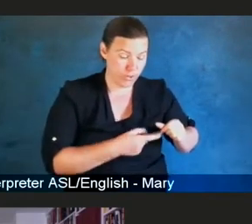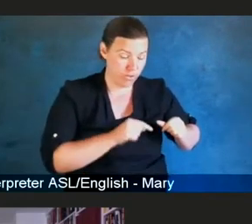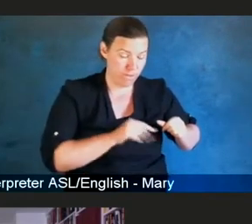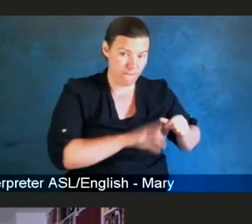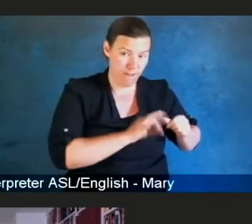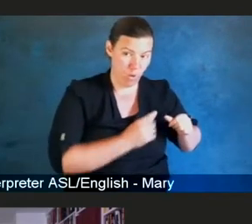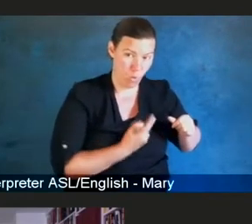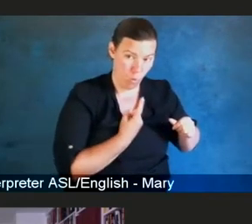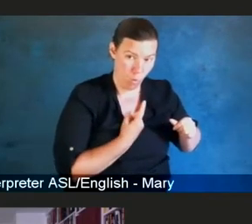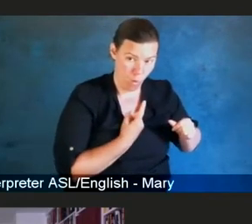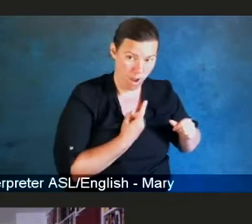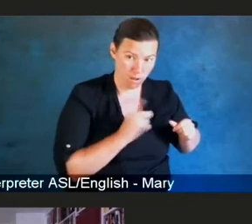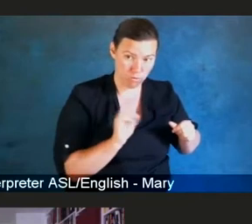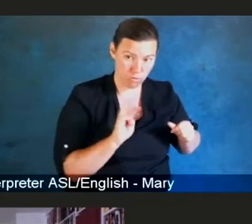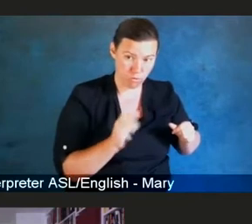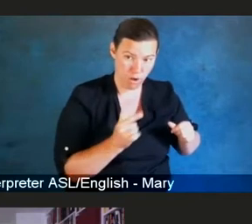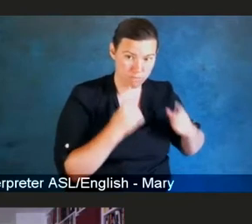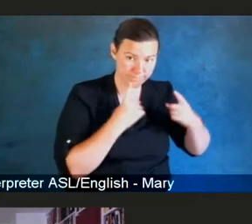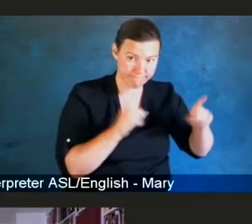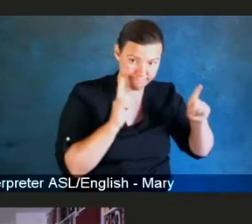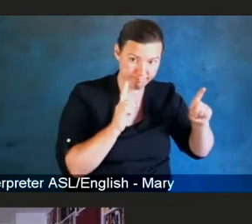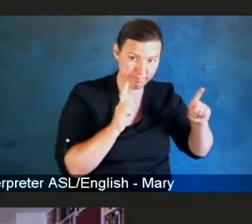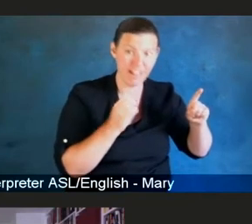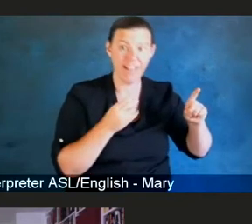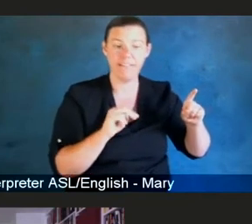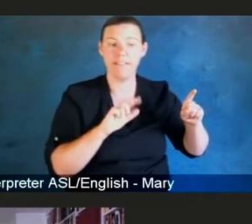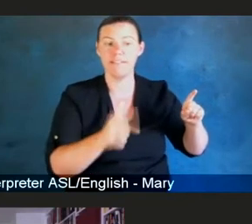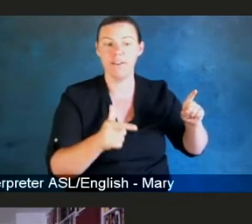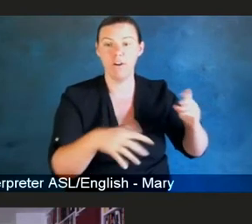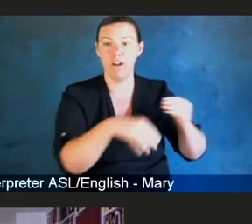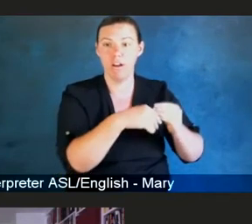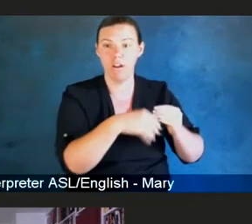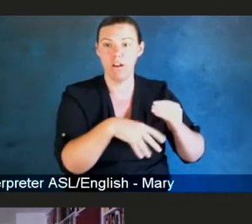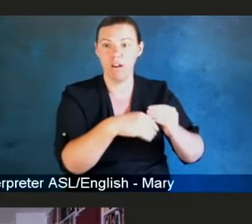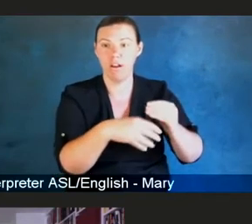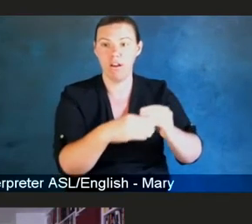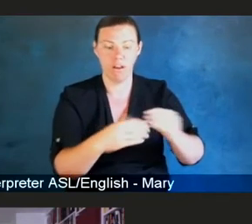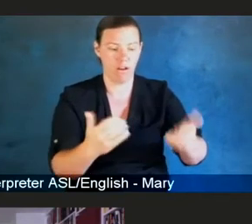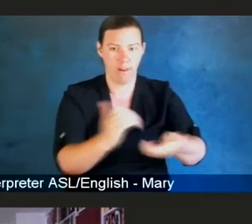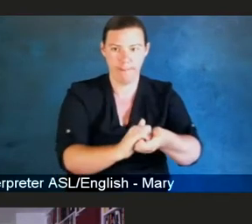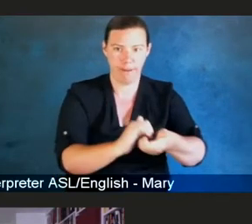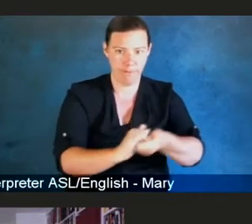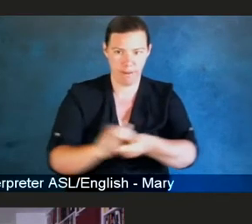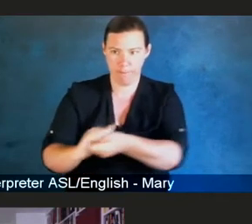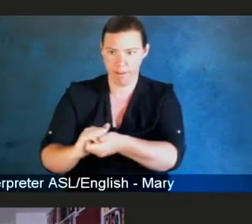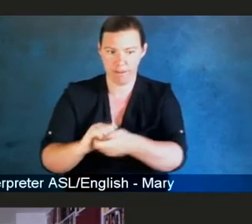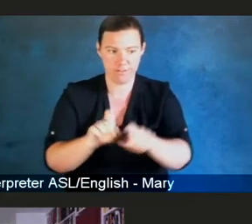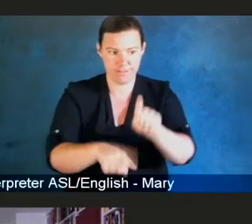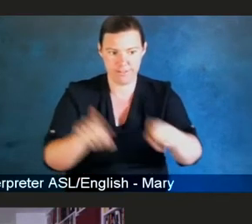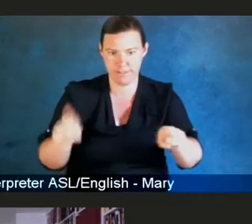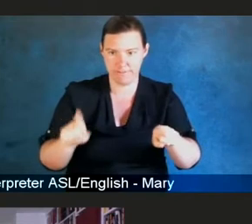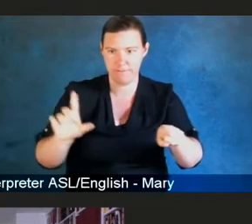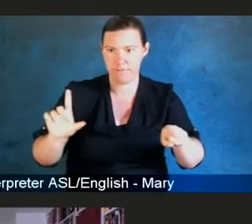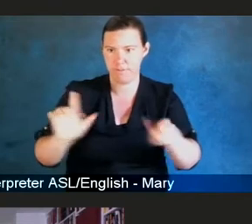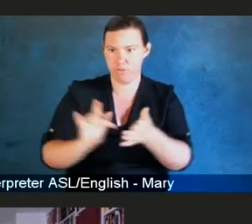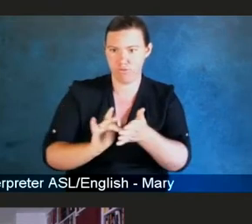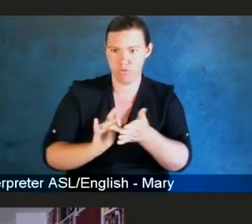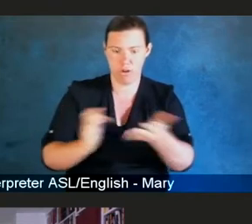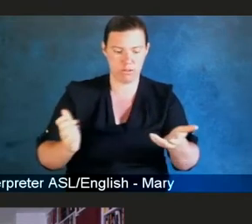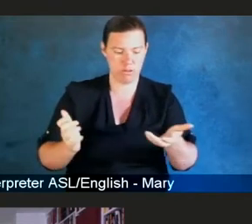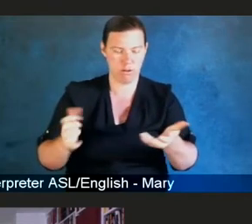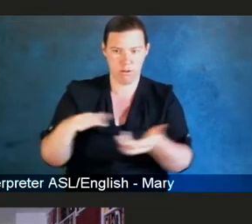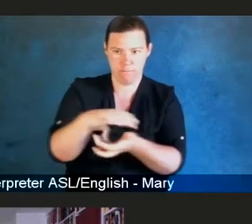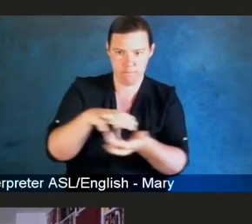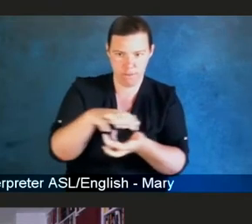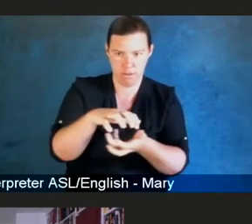then combinations, and then finally it led to a couple of years later with HART, highly active antiretroviral